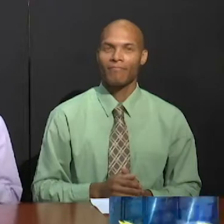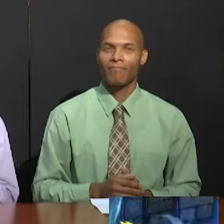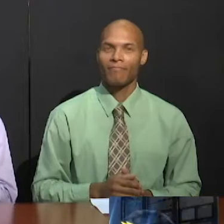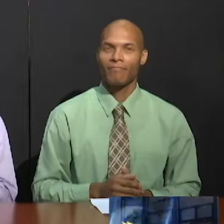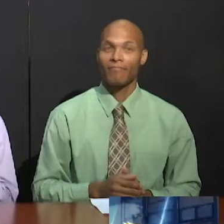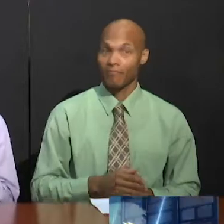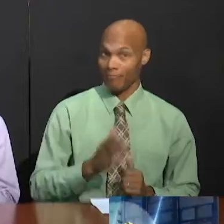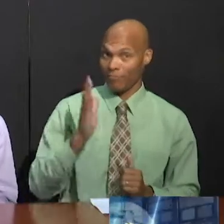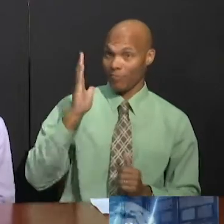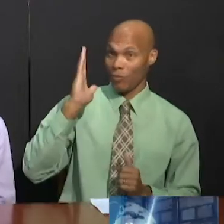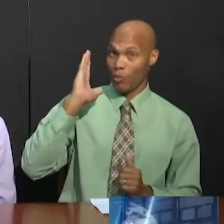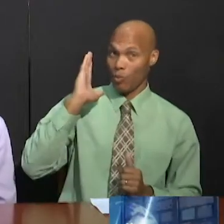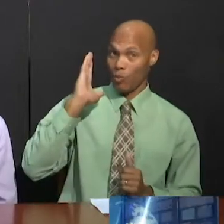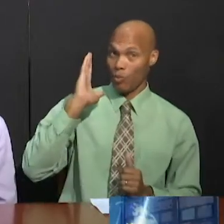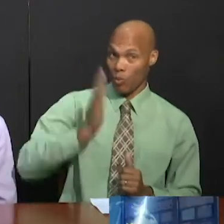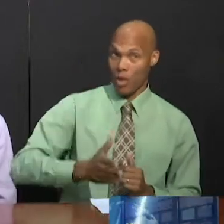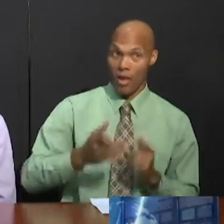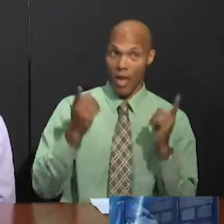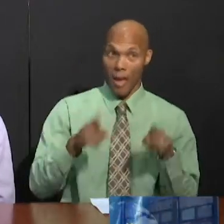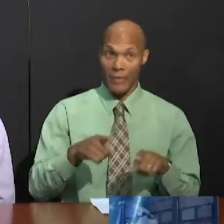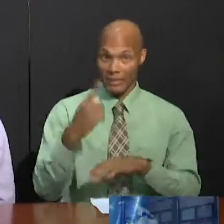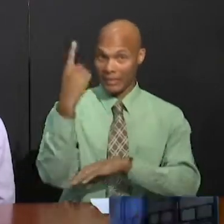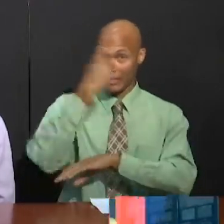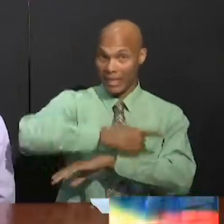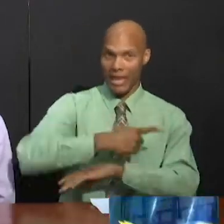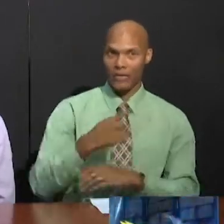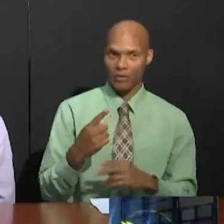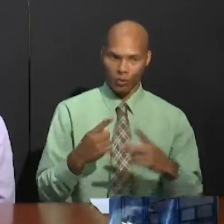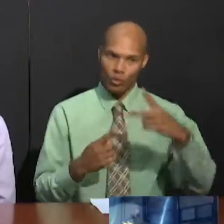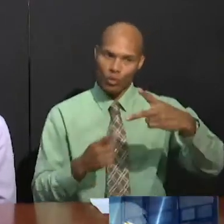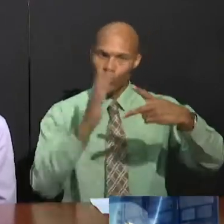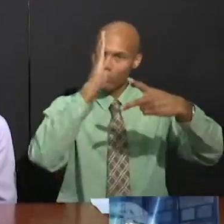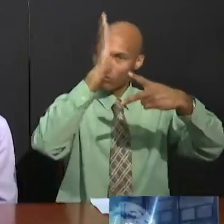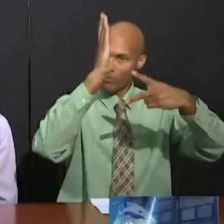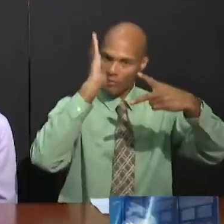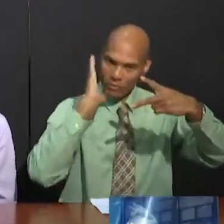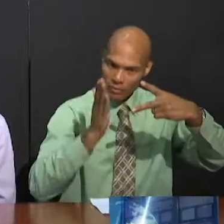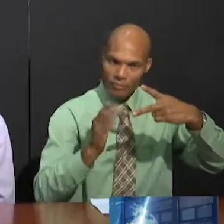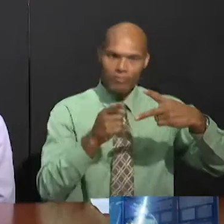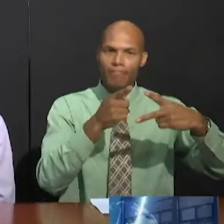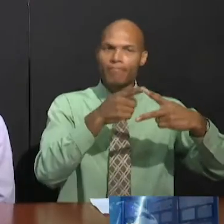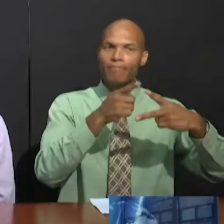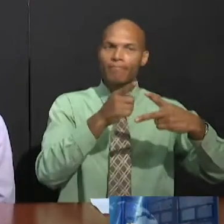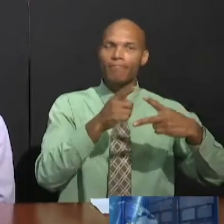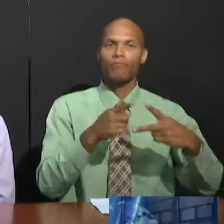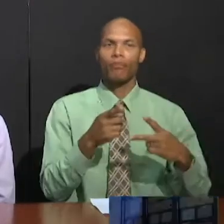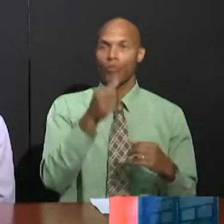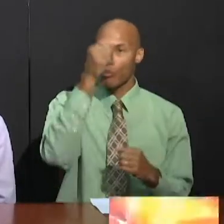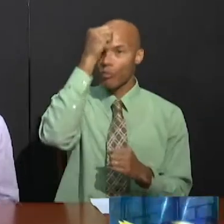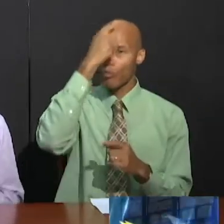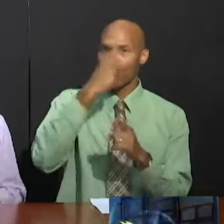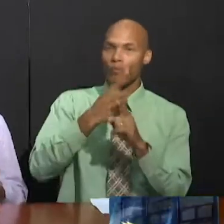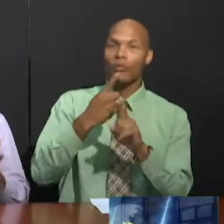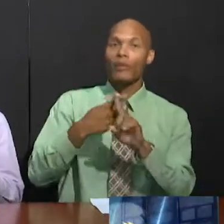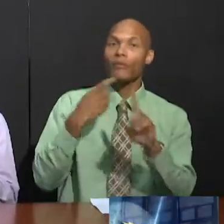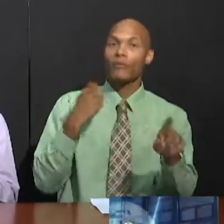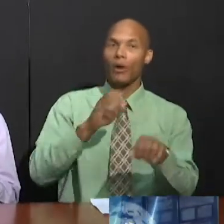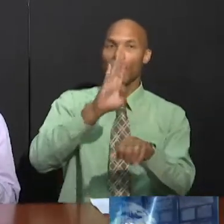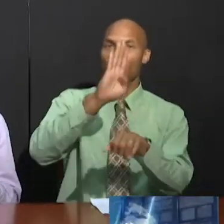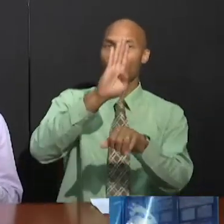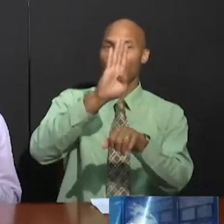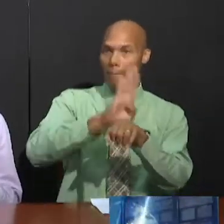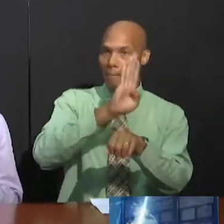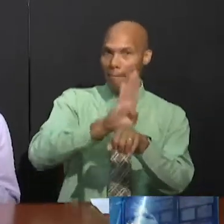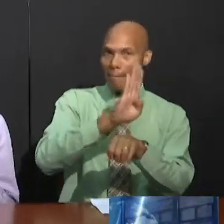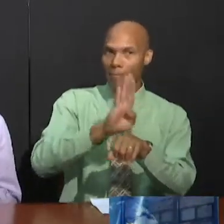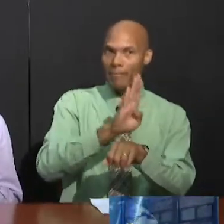There will be actually two talks given by a brother visiting from Barbados. And those special events, the entire theme